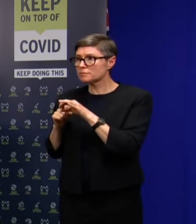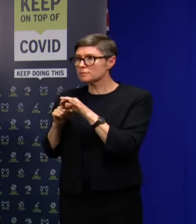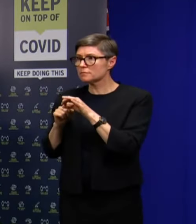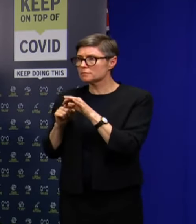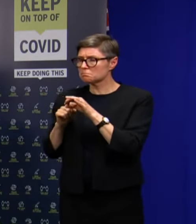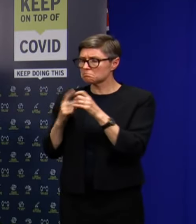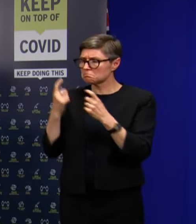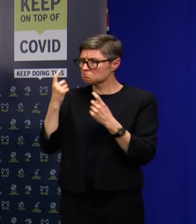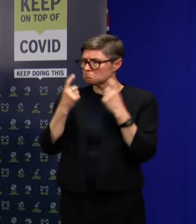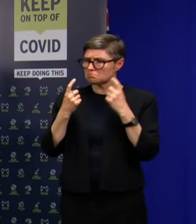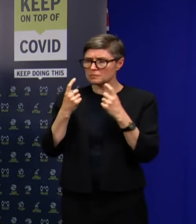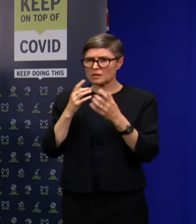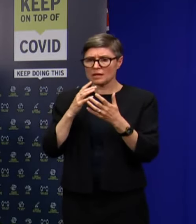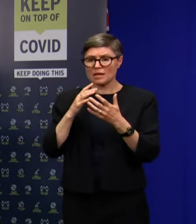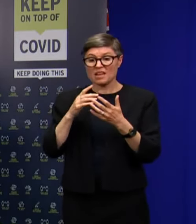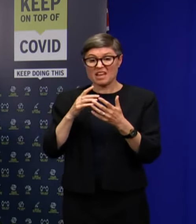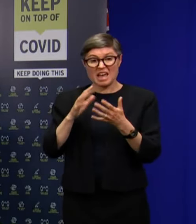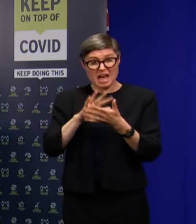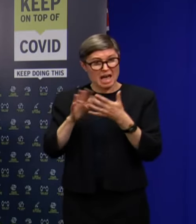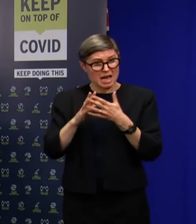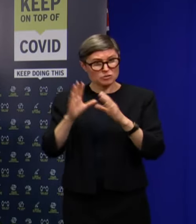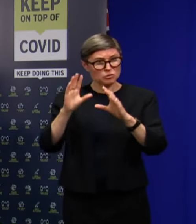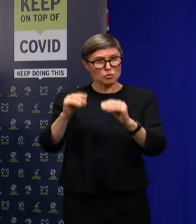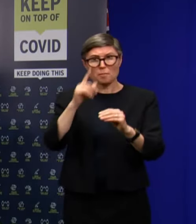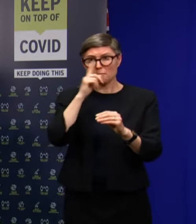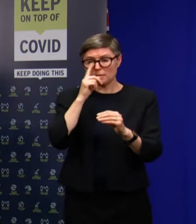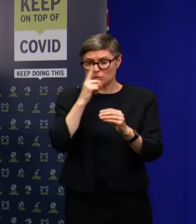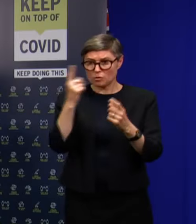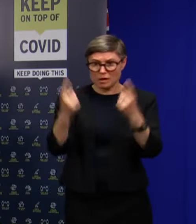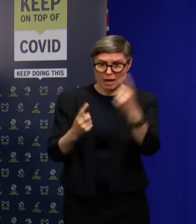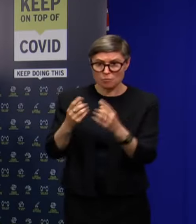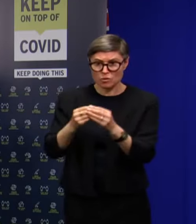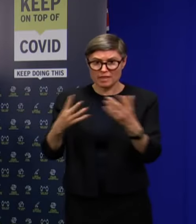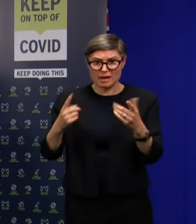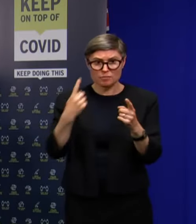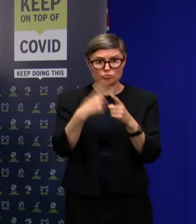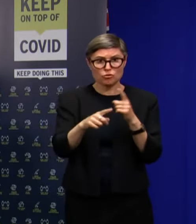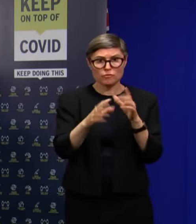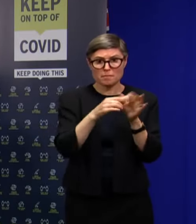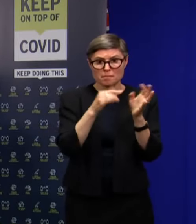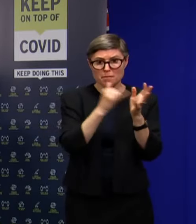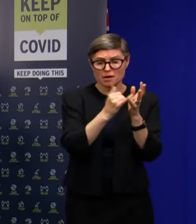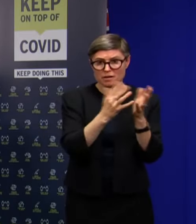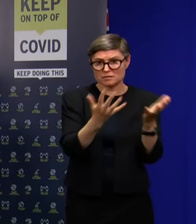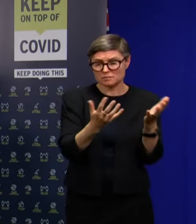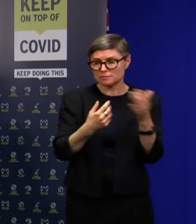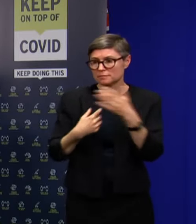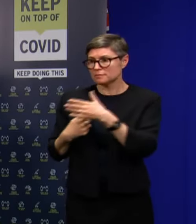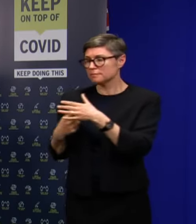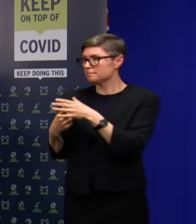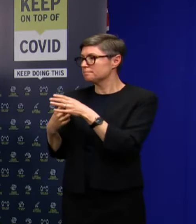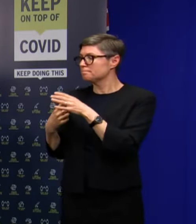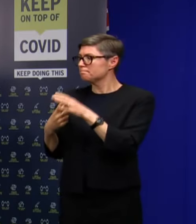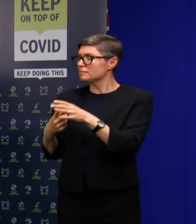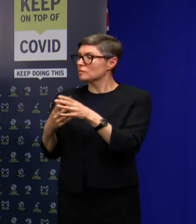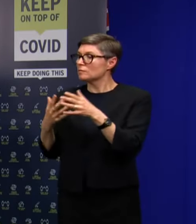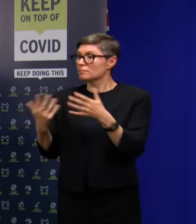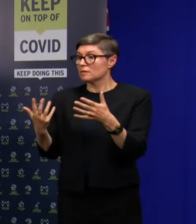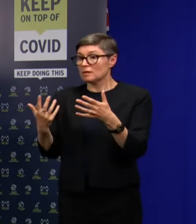stop people getting on planes in the first place? Look, we have had people at airports